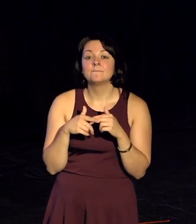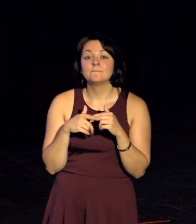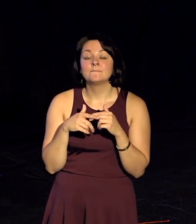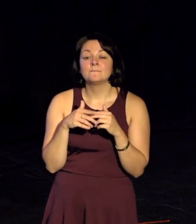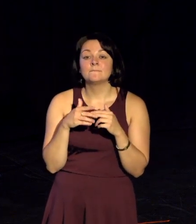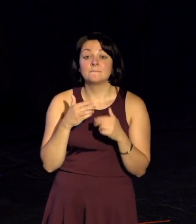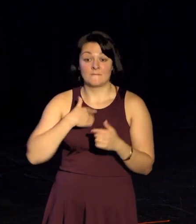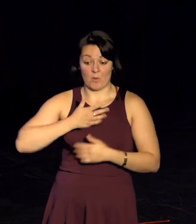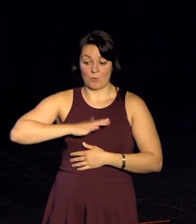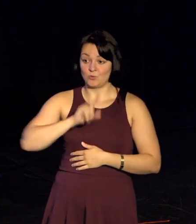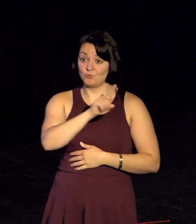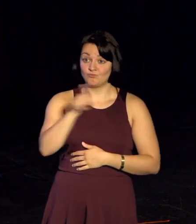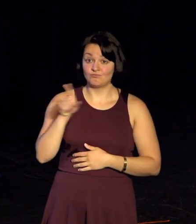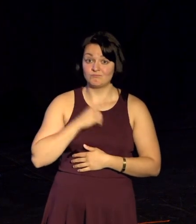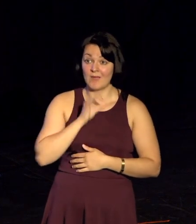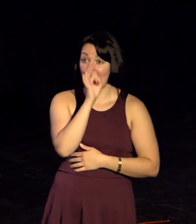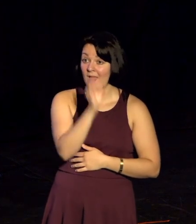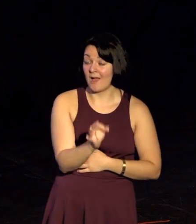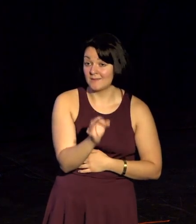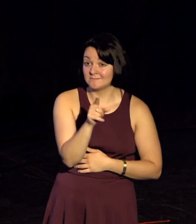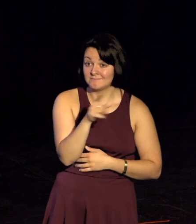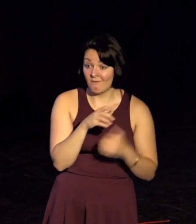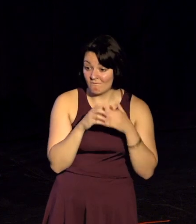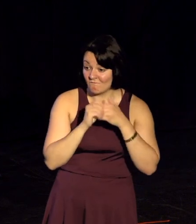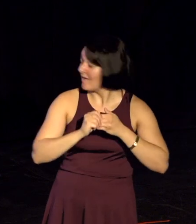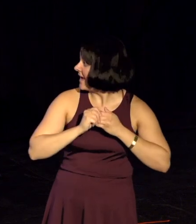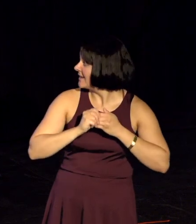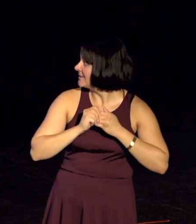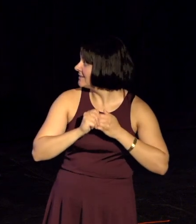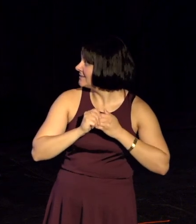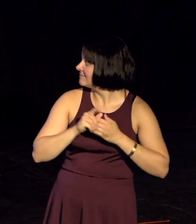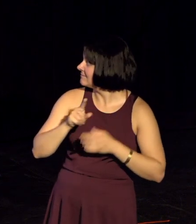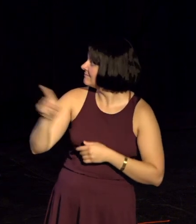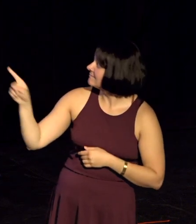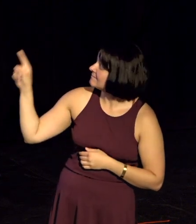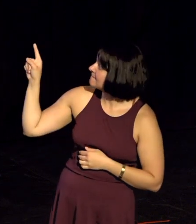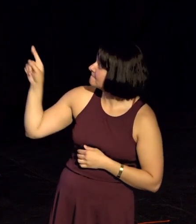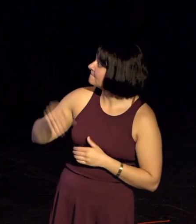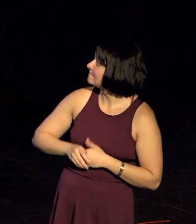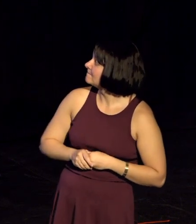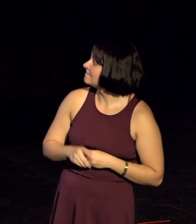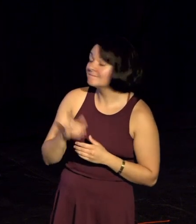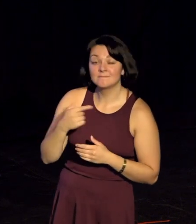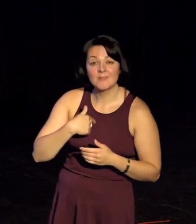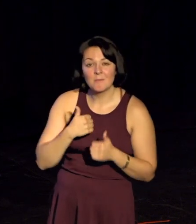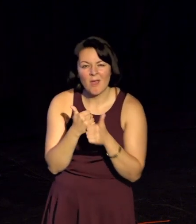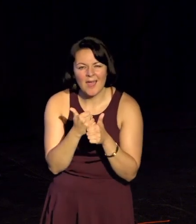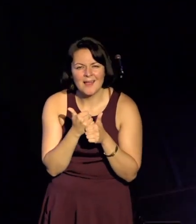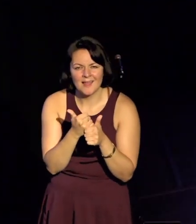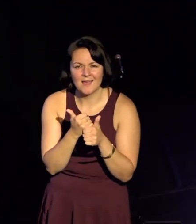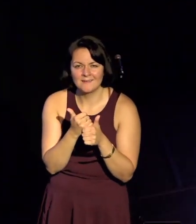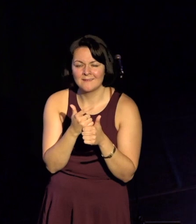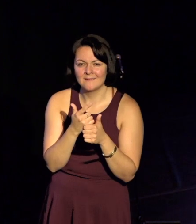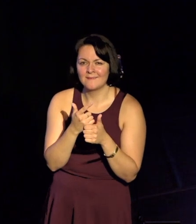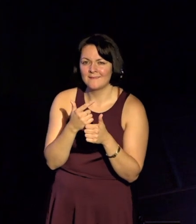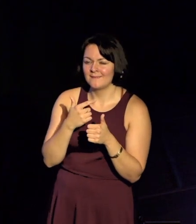to talk to you. It's not that hard. So, to my friends with disabilities, I want you to know that I'm your ally. I want you to know more